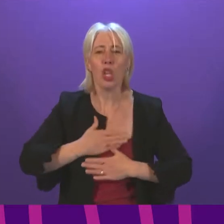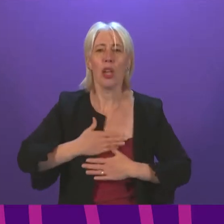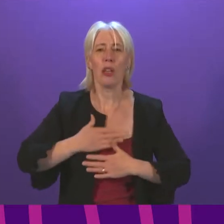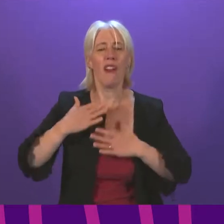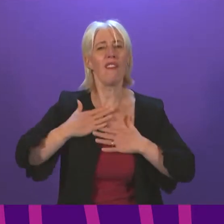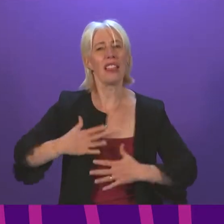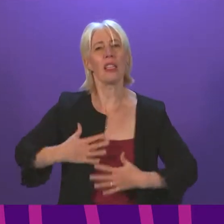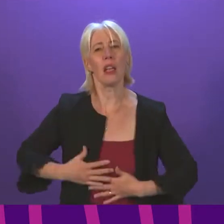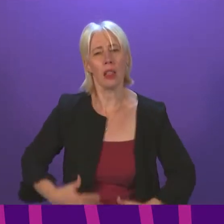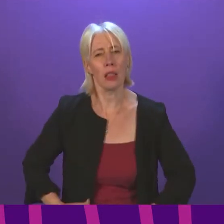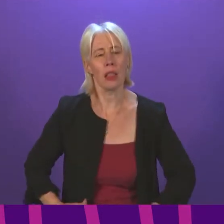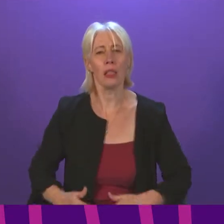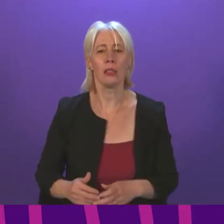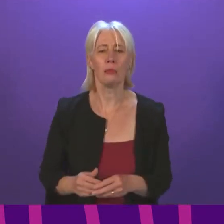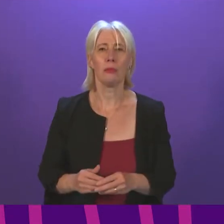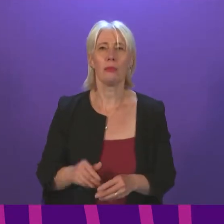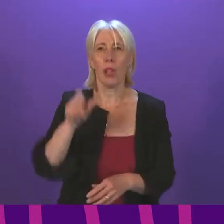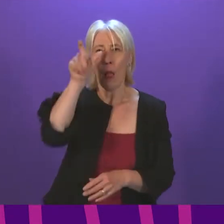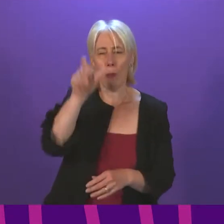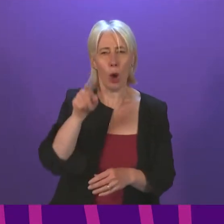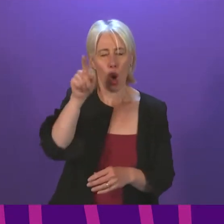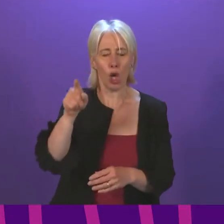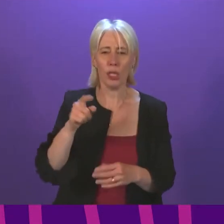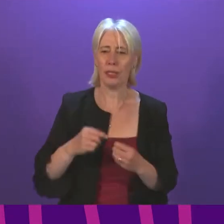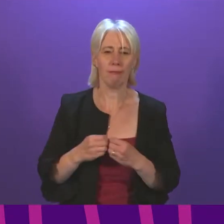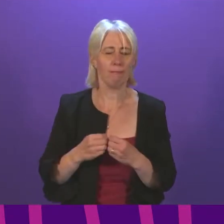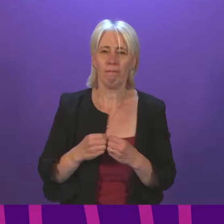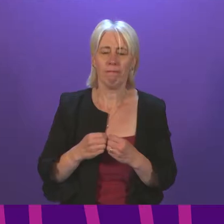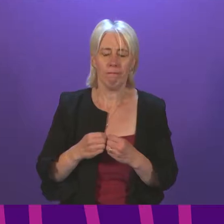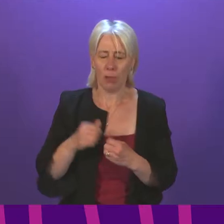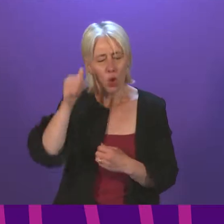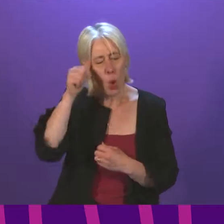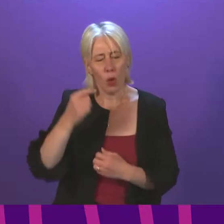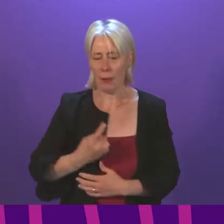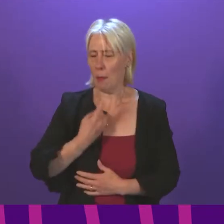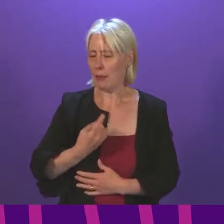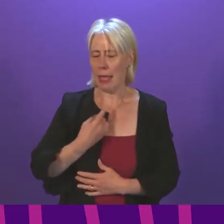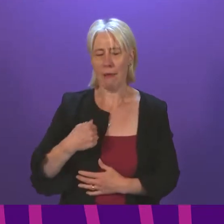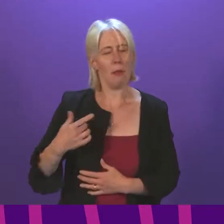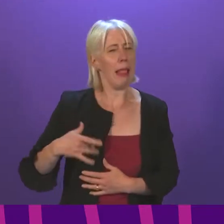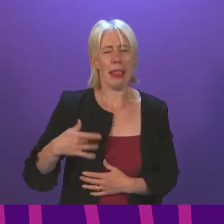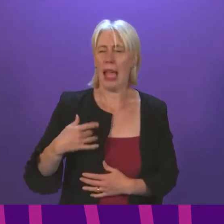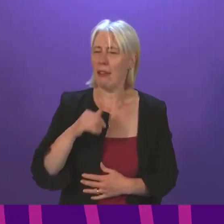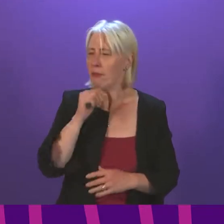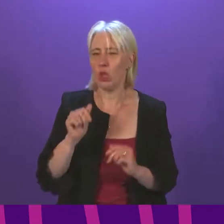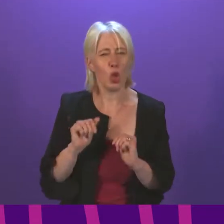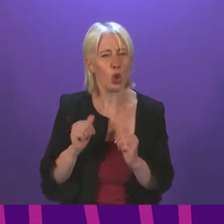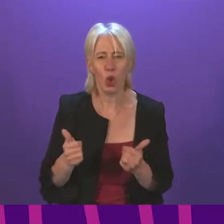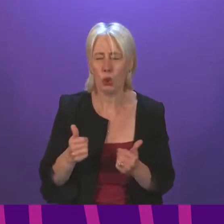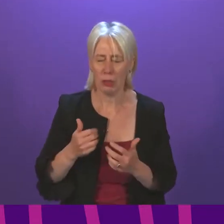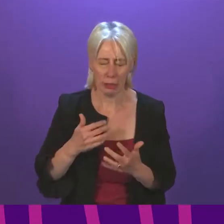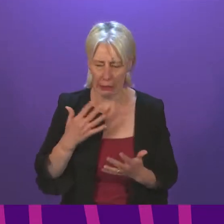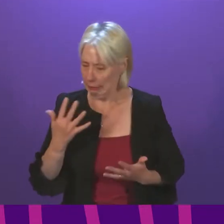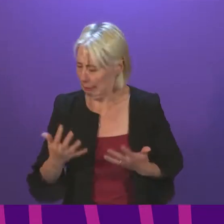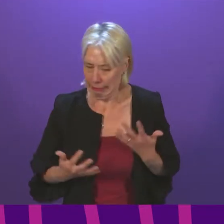Someone who is very much aware that all is not well in their lives, someone who causes despair